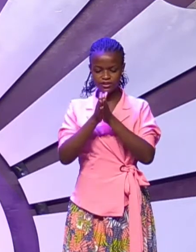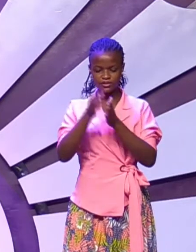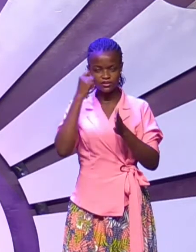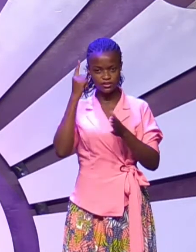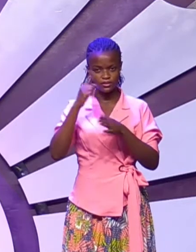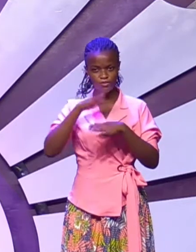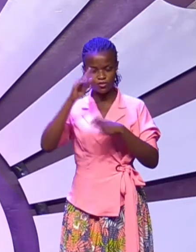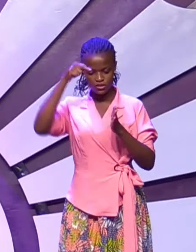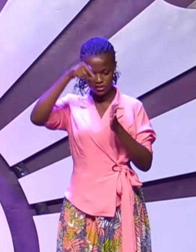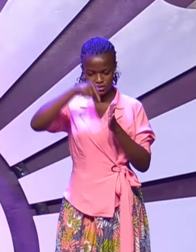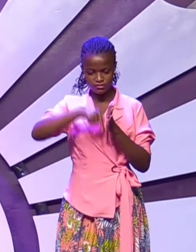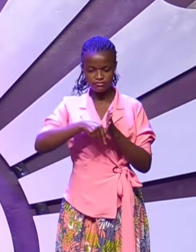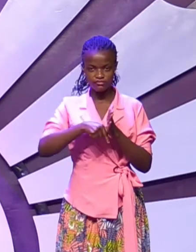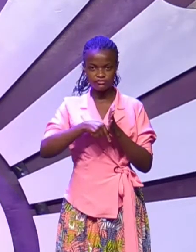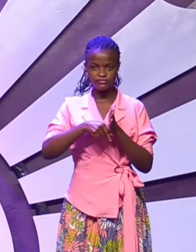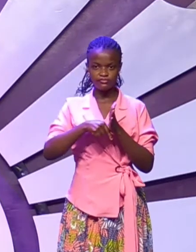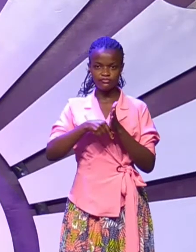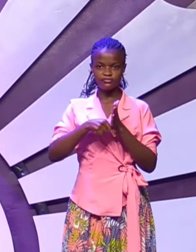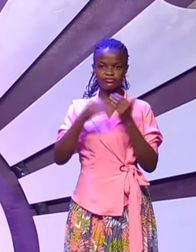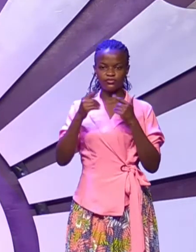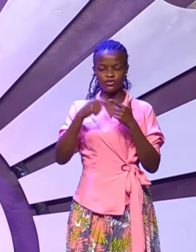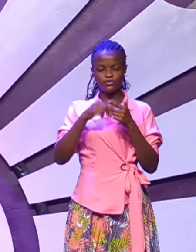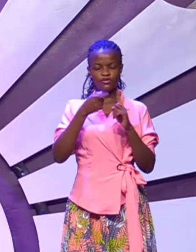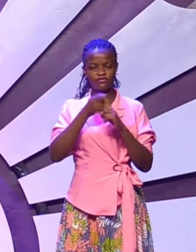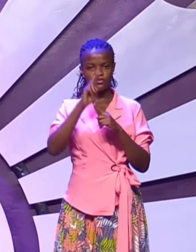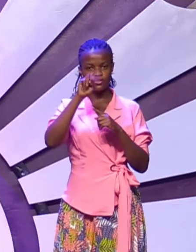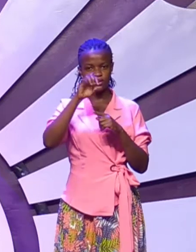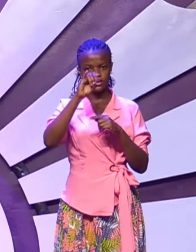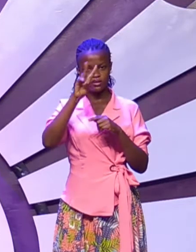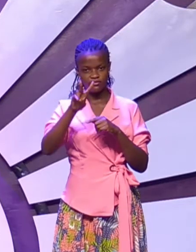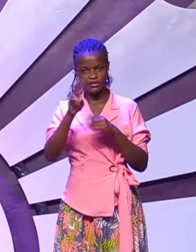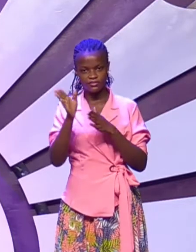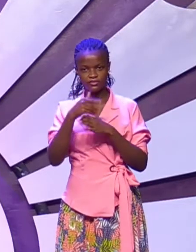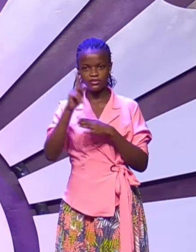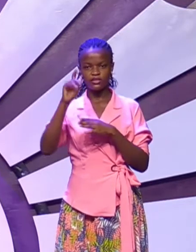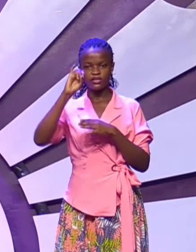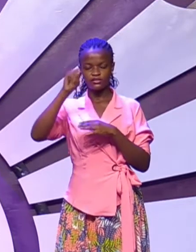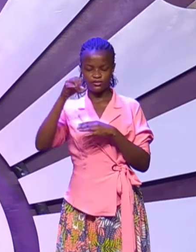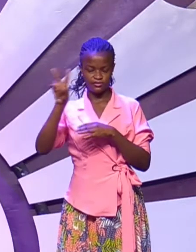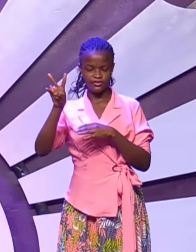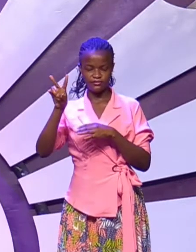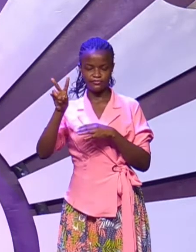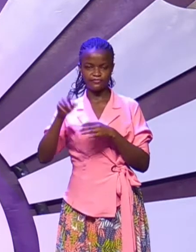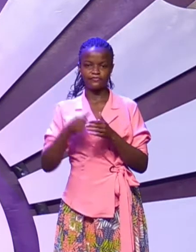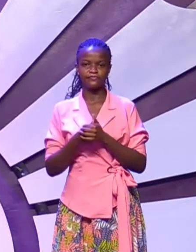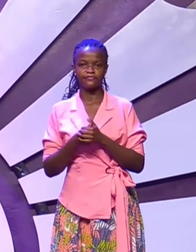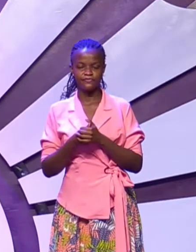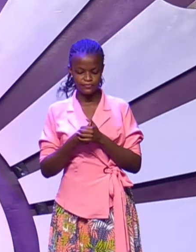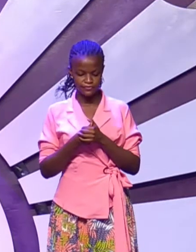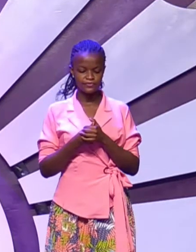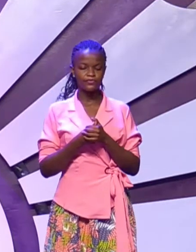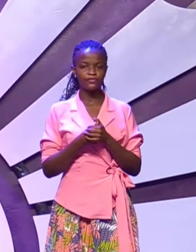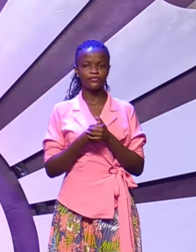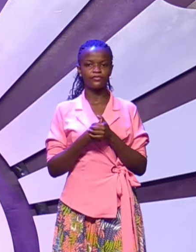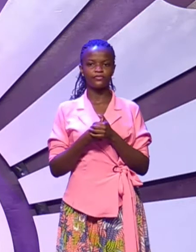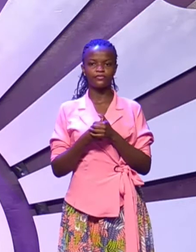verse. But read it in the new NIV Living Bible and the King James Version. Ajakusoma mwanzivu nulaza